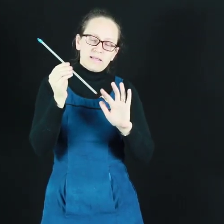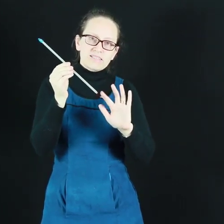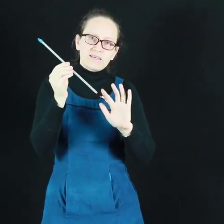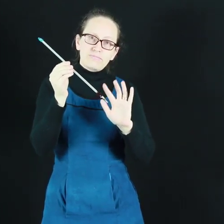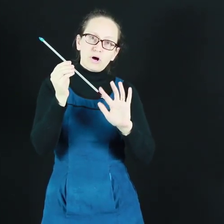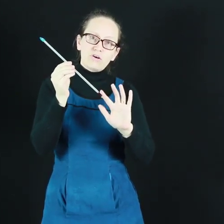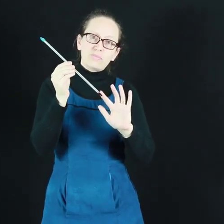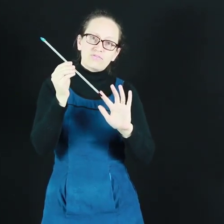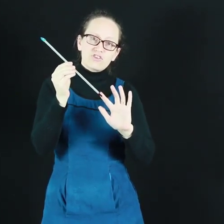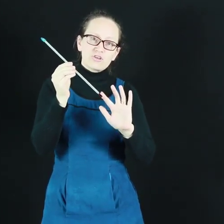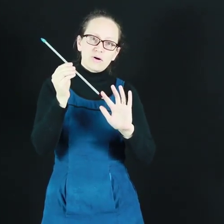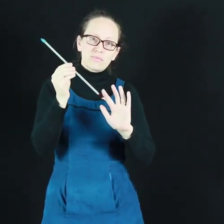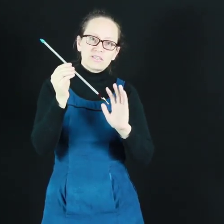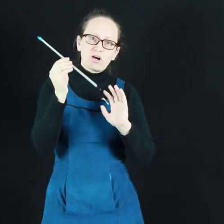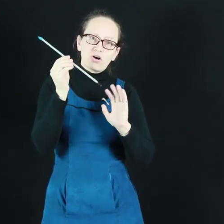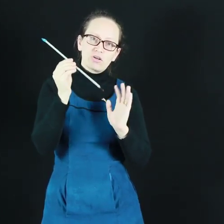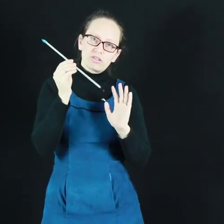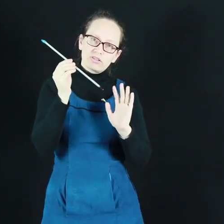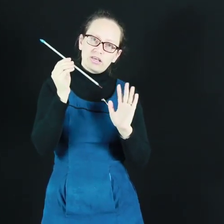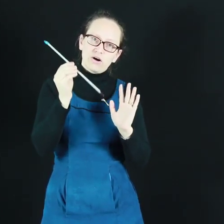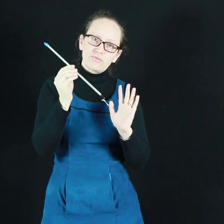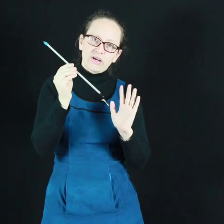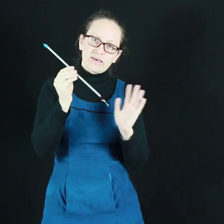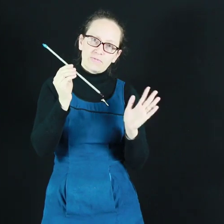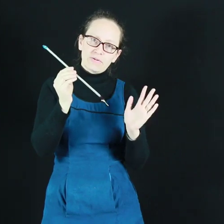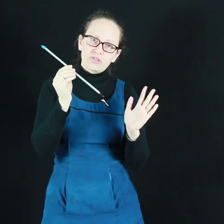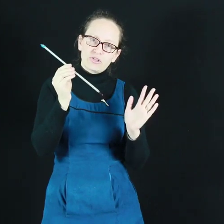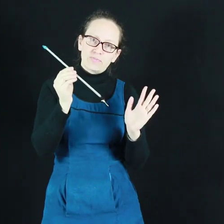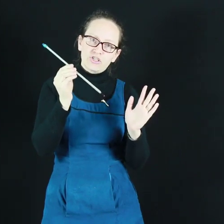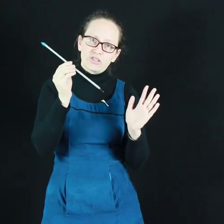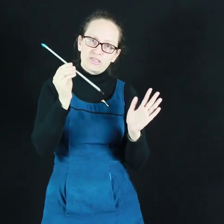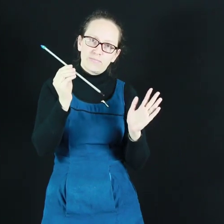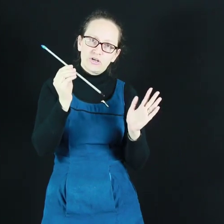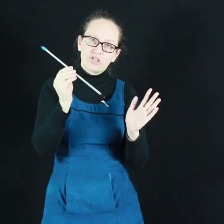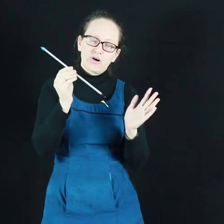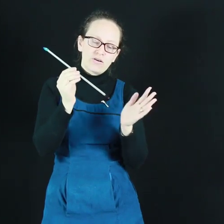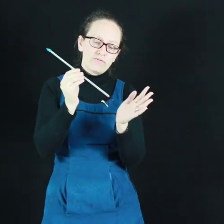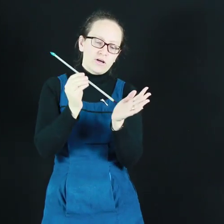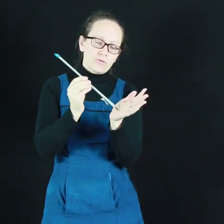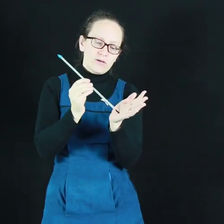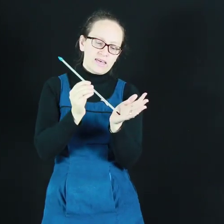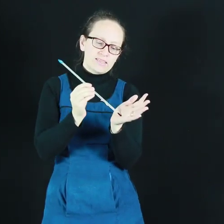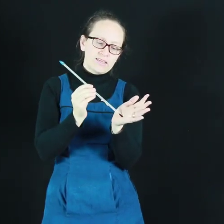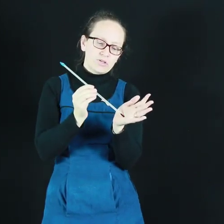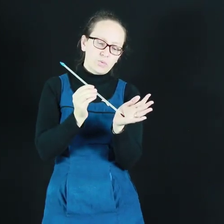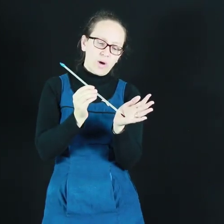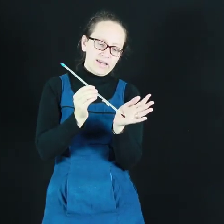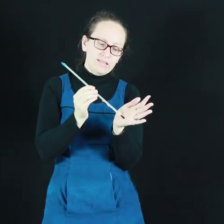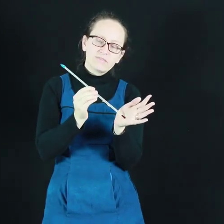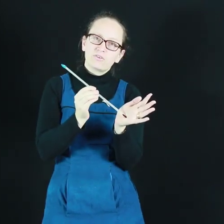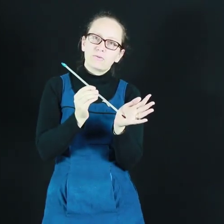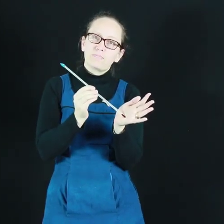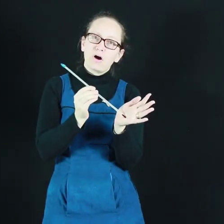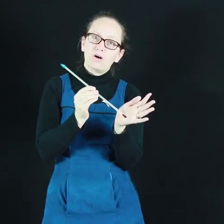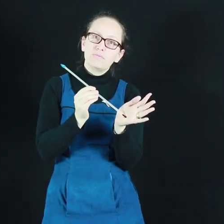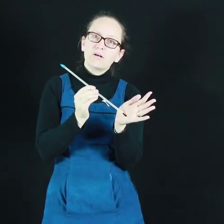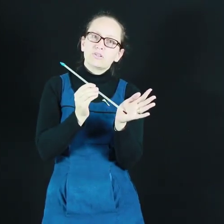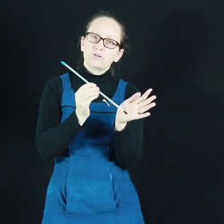place the bulb of the thermometer on the object that we want to measure the temperature of. We then need to wait for the bulb to